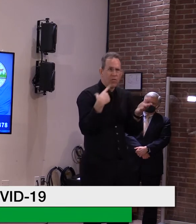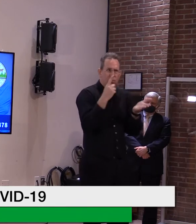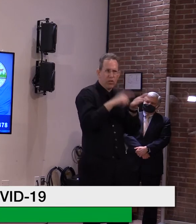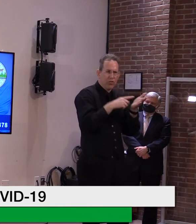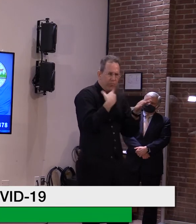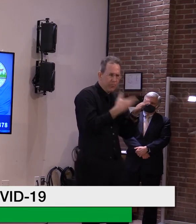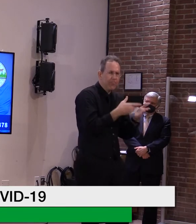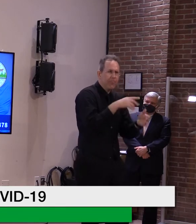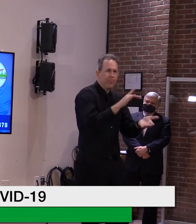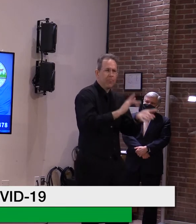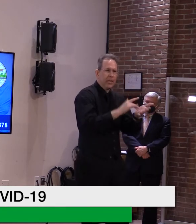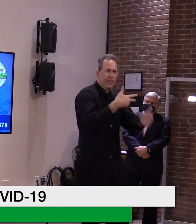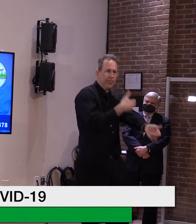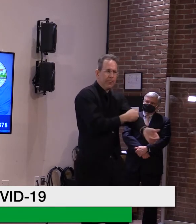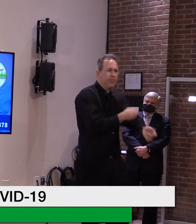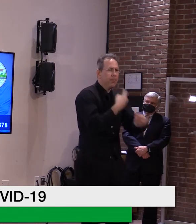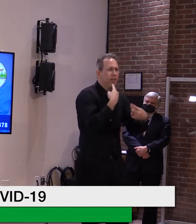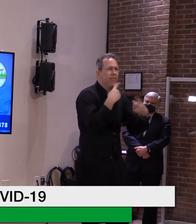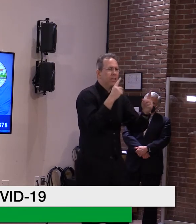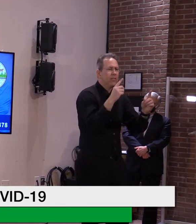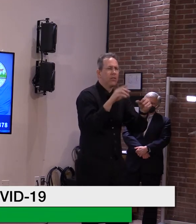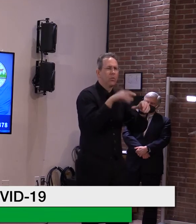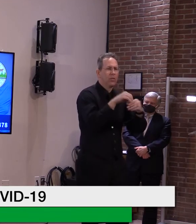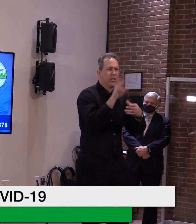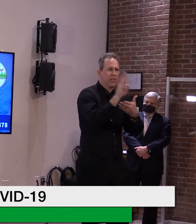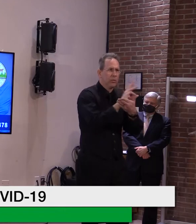Uh, yes, that's very clear. Thank you very much.